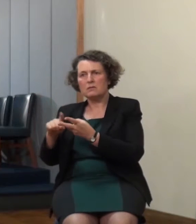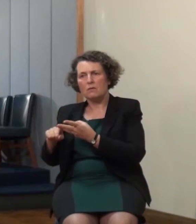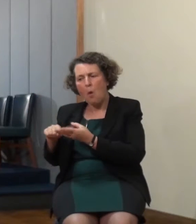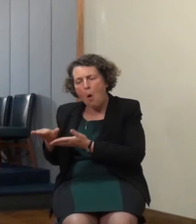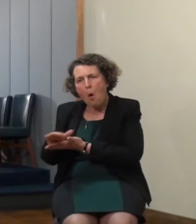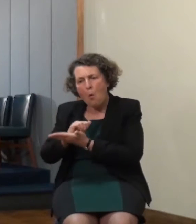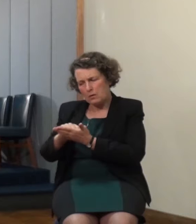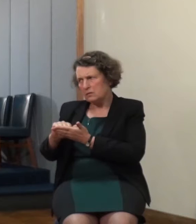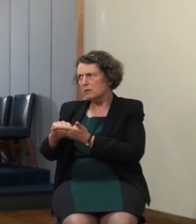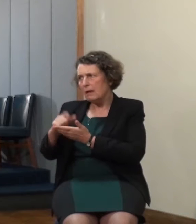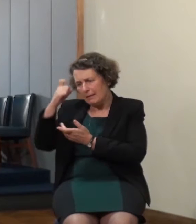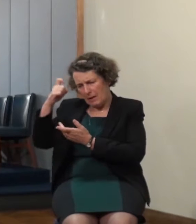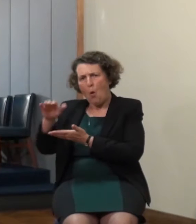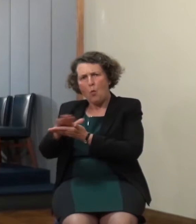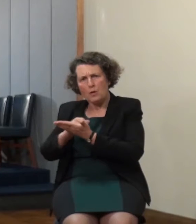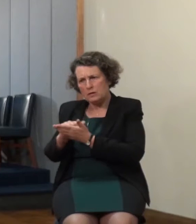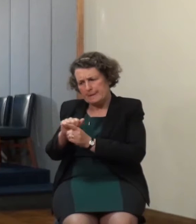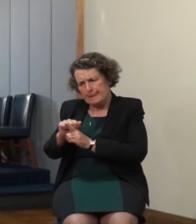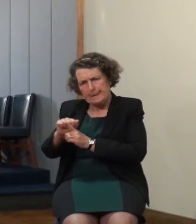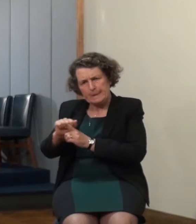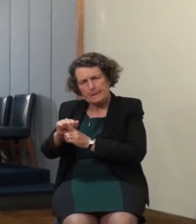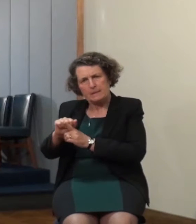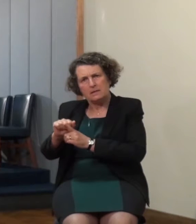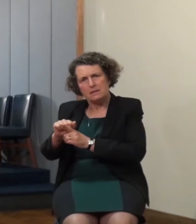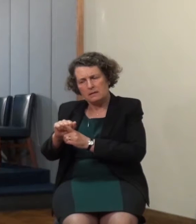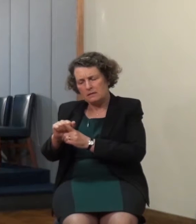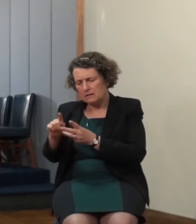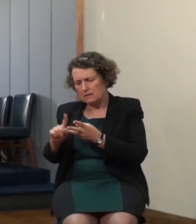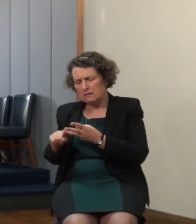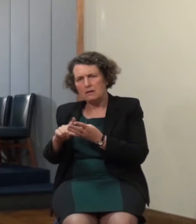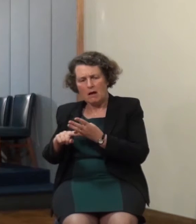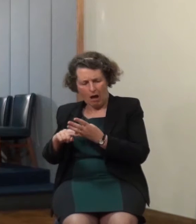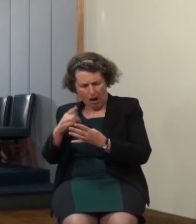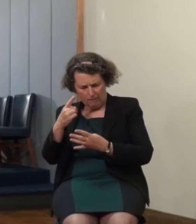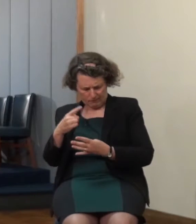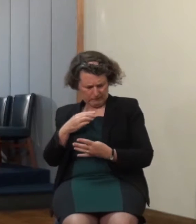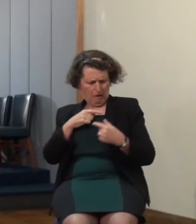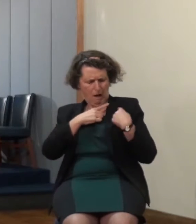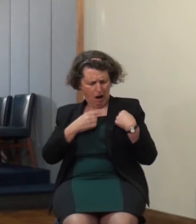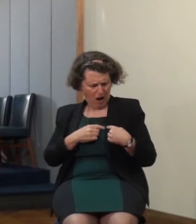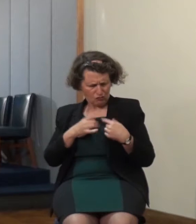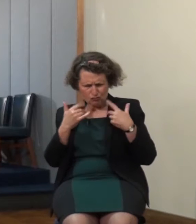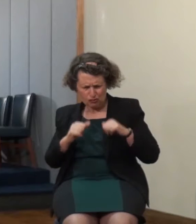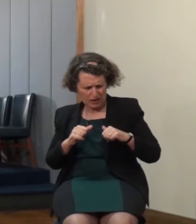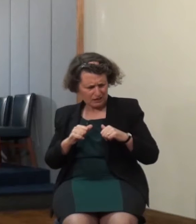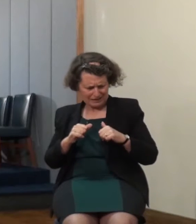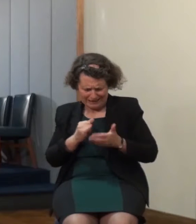conscientious concern to search their hearts and repent of sin and mortify the deeds of the flesh